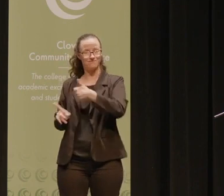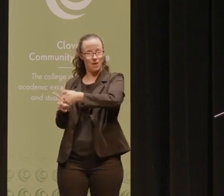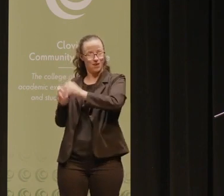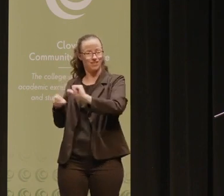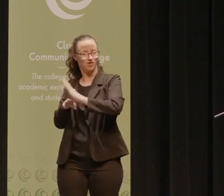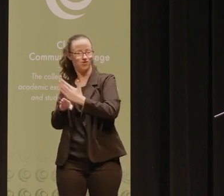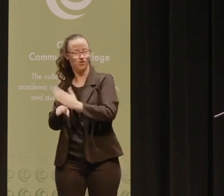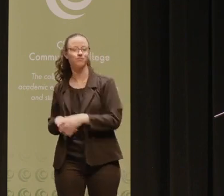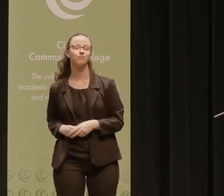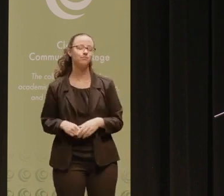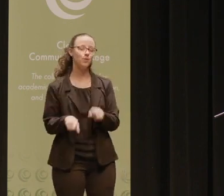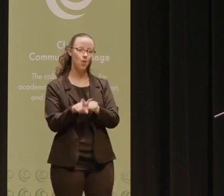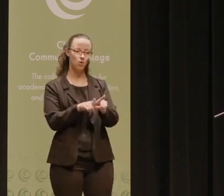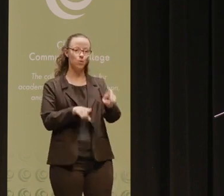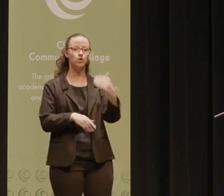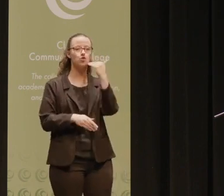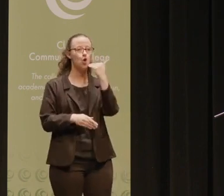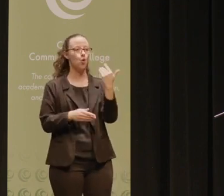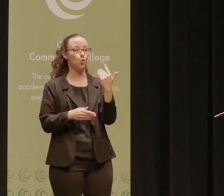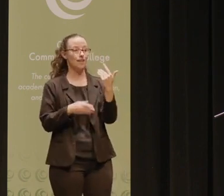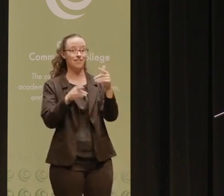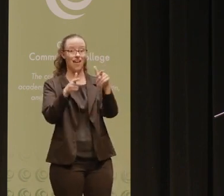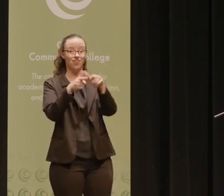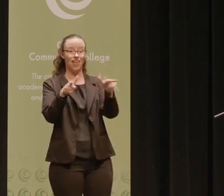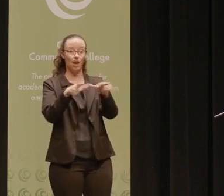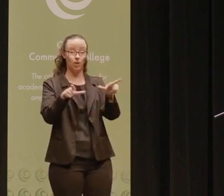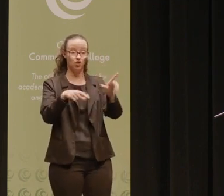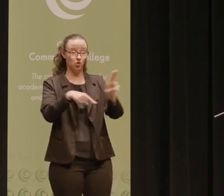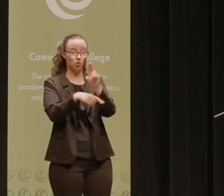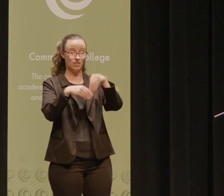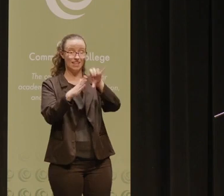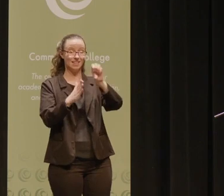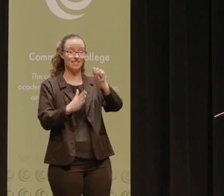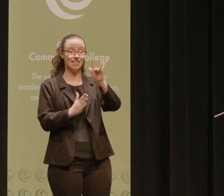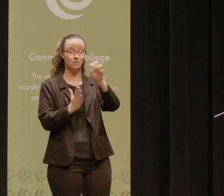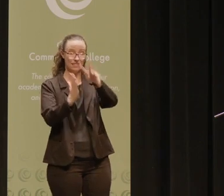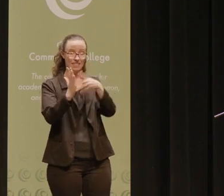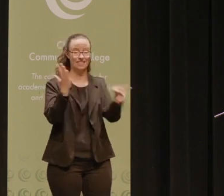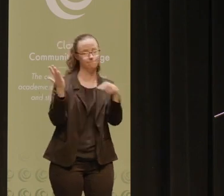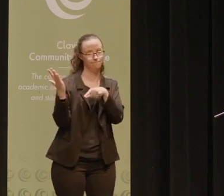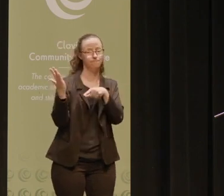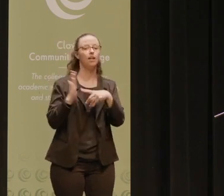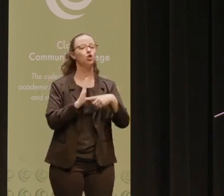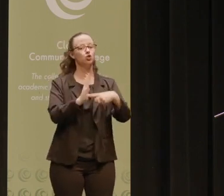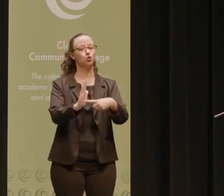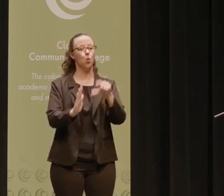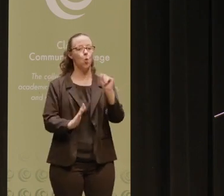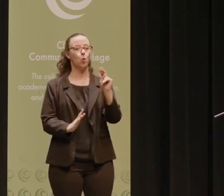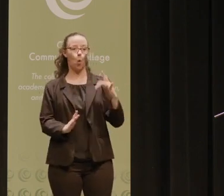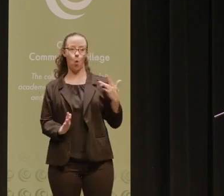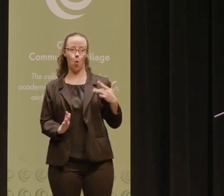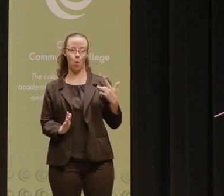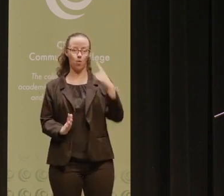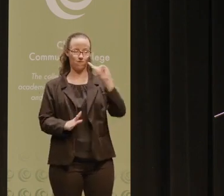We must also be mindful about the language that appears in our course syllabi as it sets the tone for the relationships that